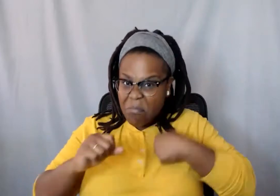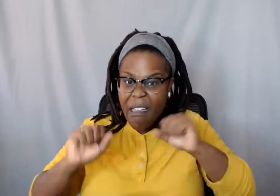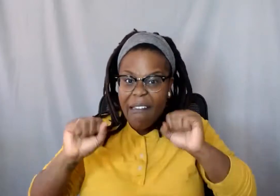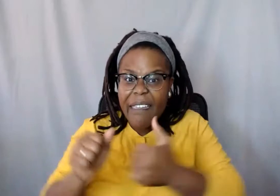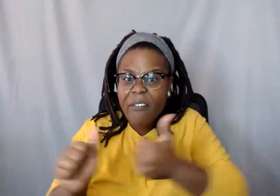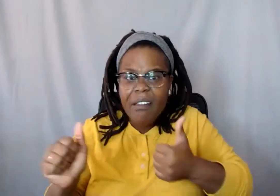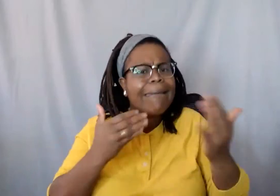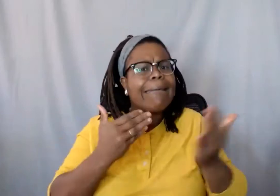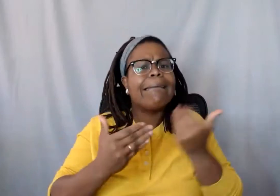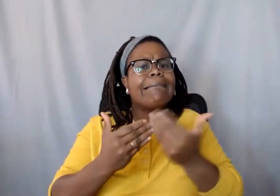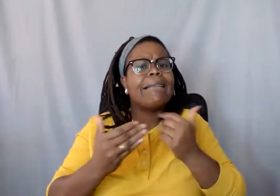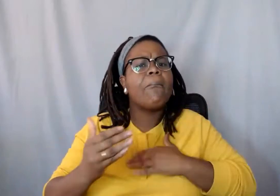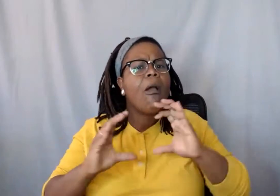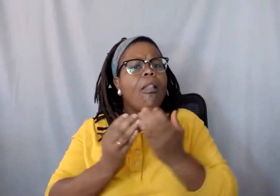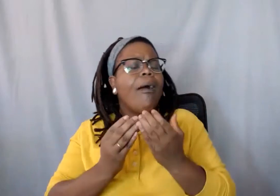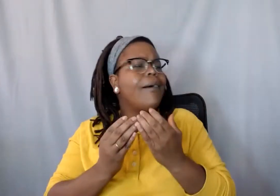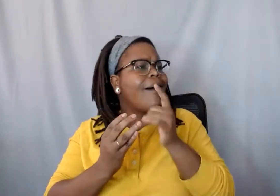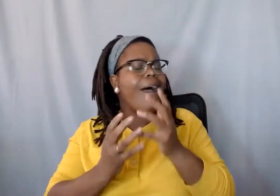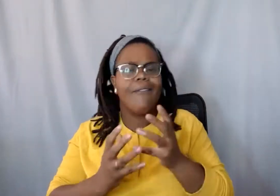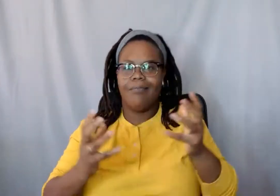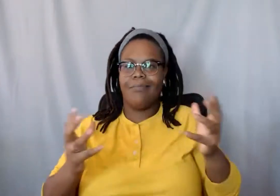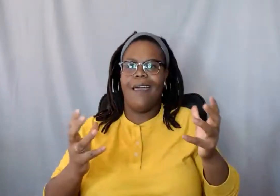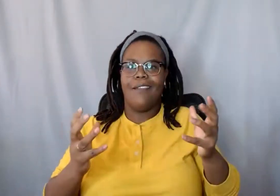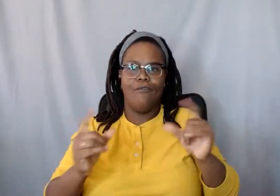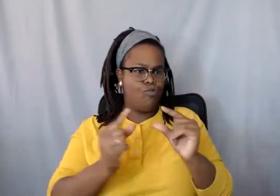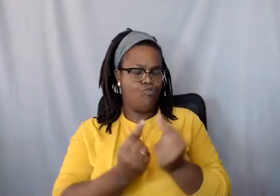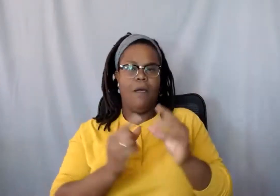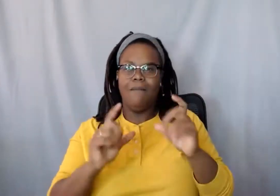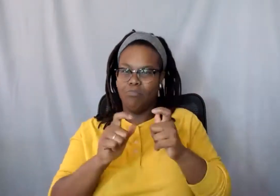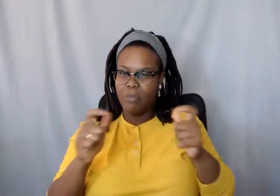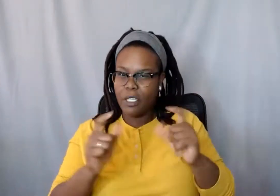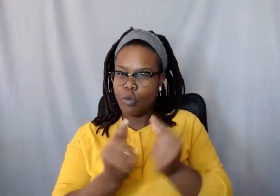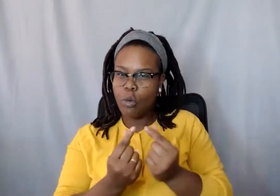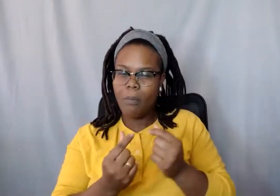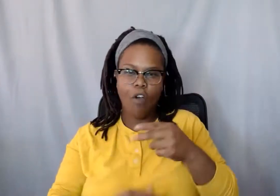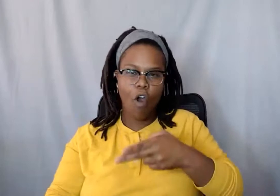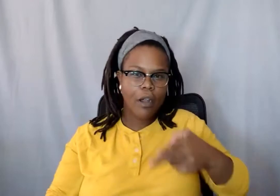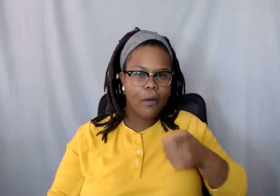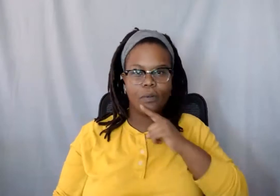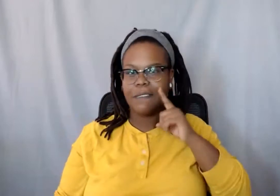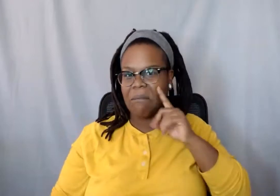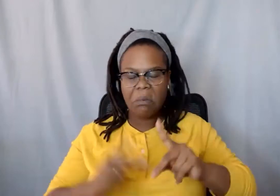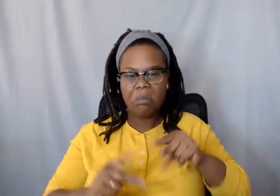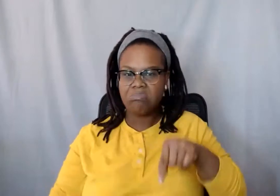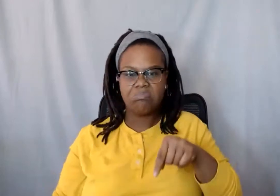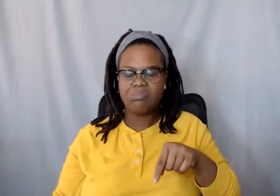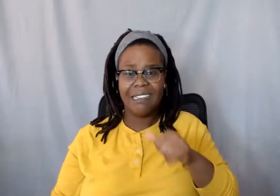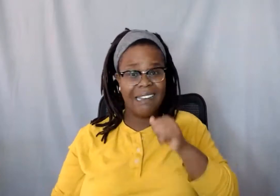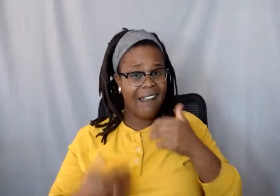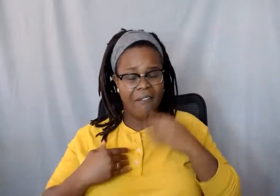classes don't really have many people who hard of hearing. I don't really, I don't really, I have the experience to really interact with people who hard